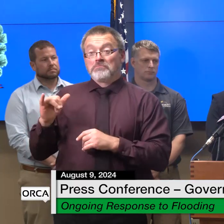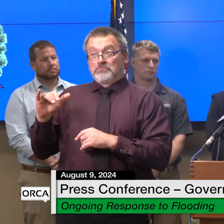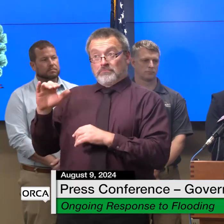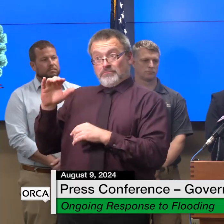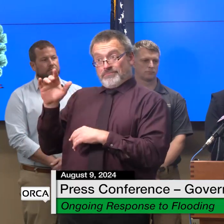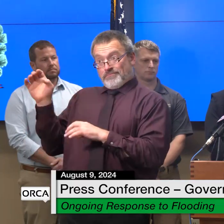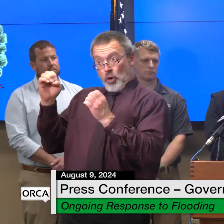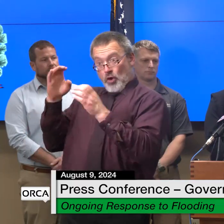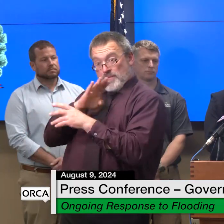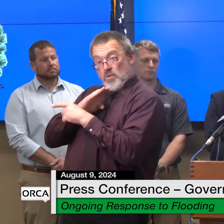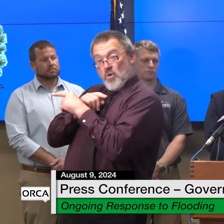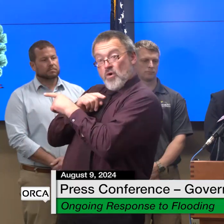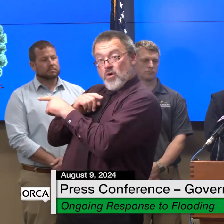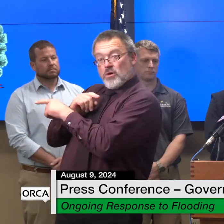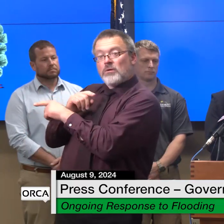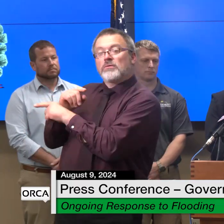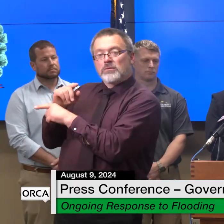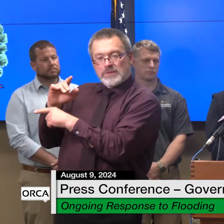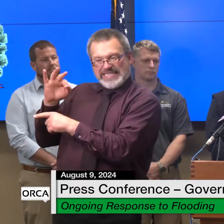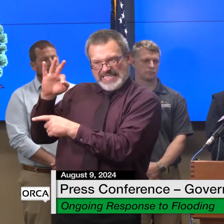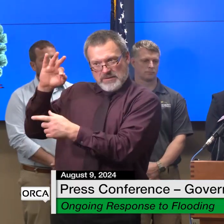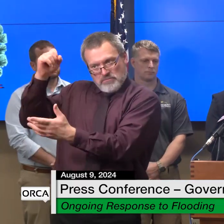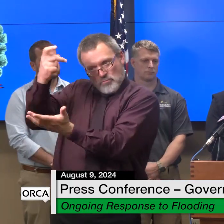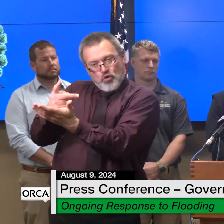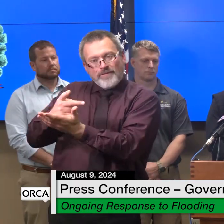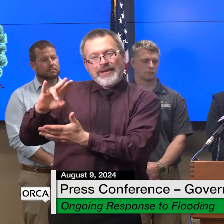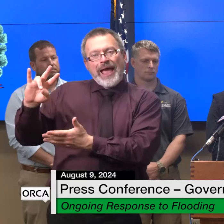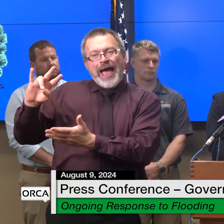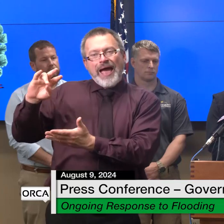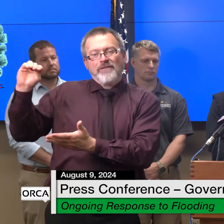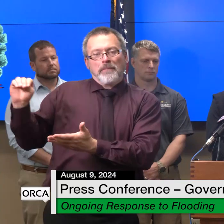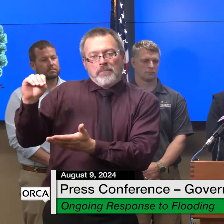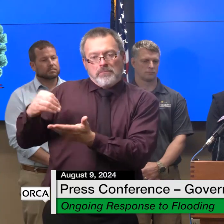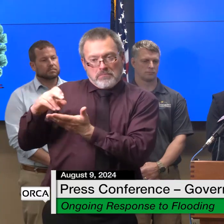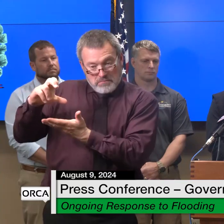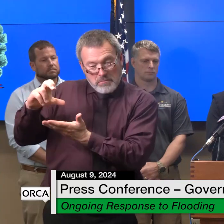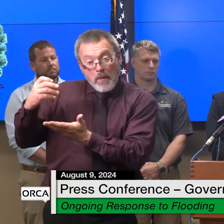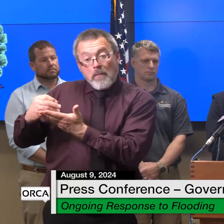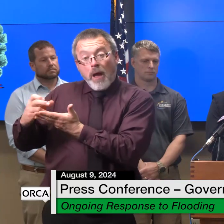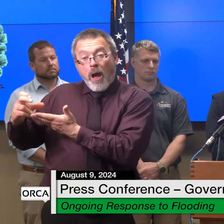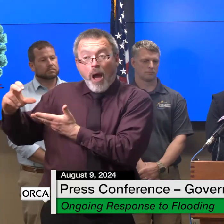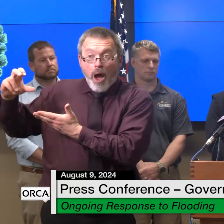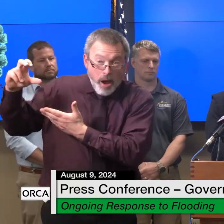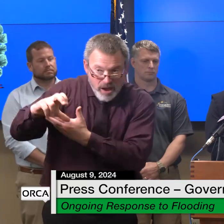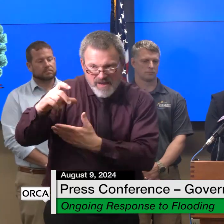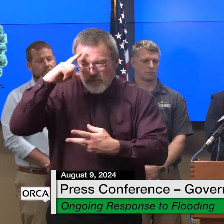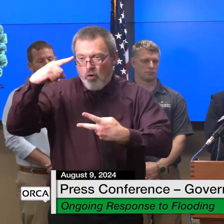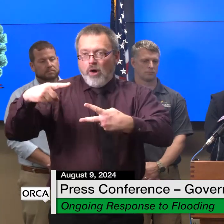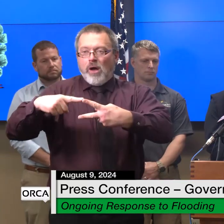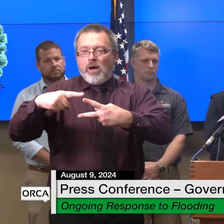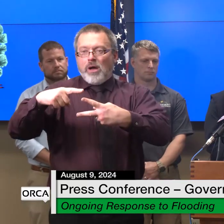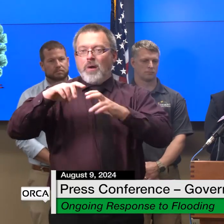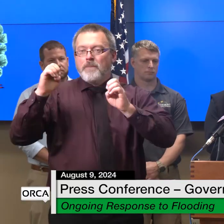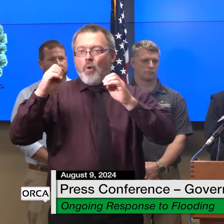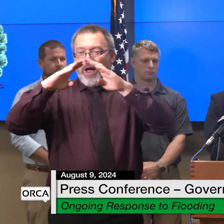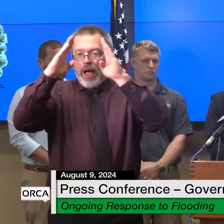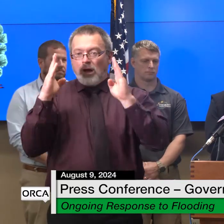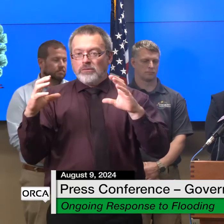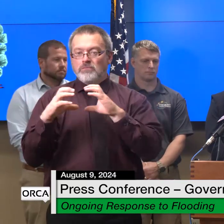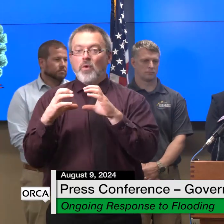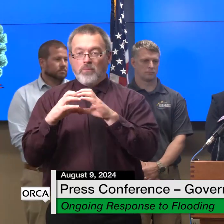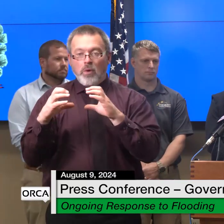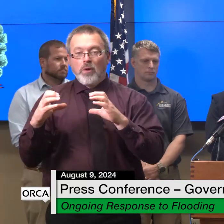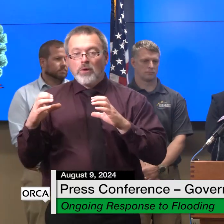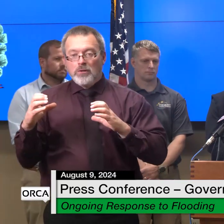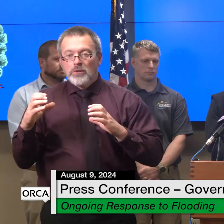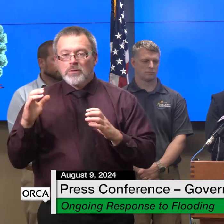million dollars to the rapid response mobile home infill program an innovative and efficient effort to make it